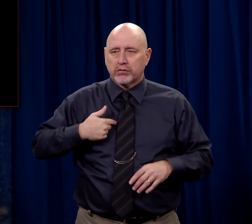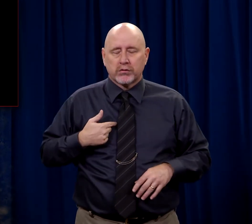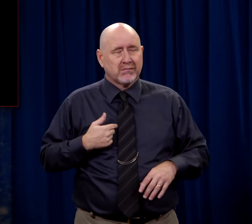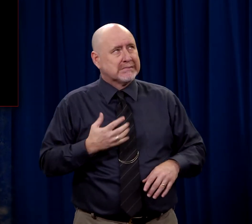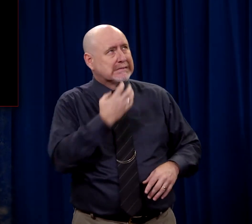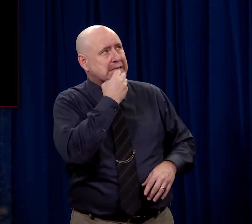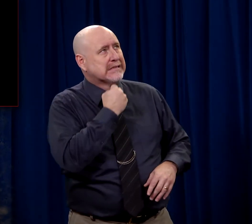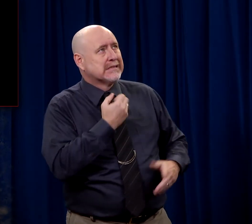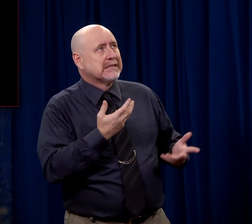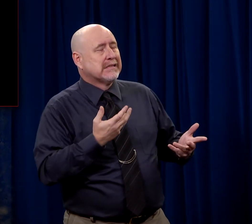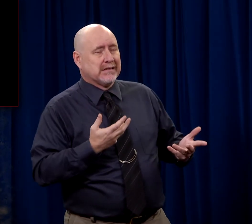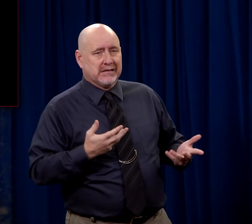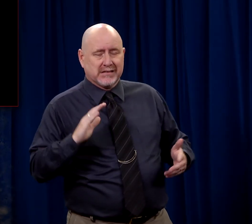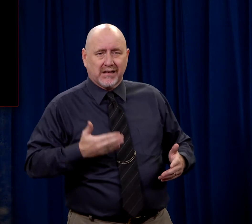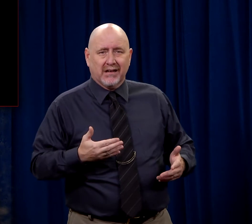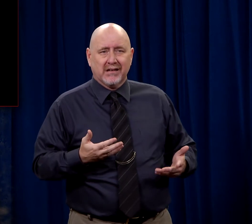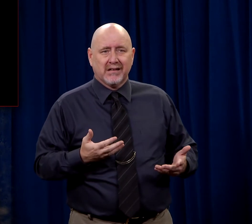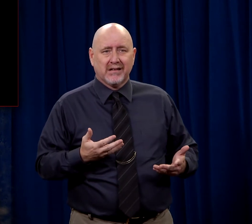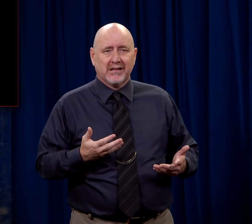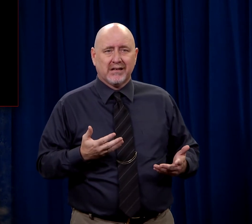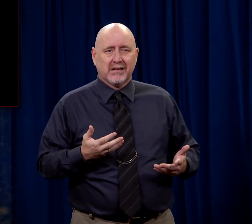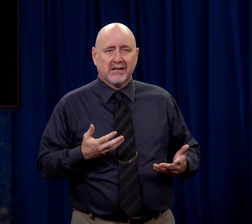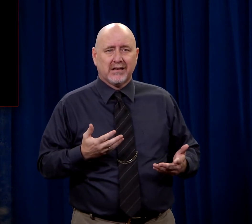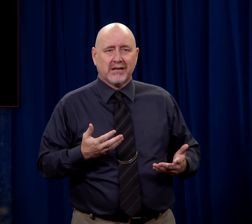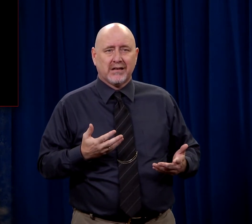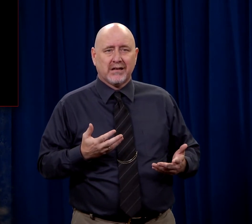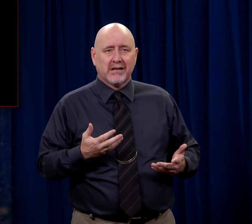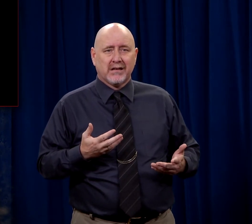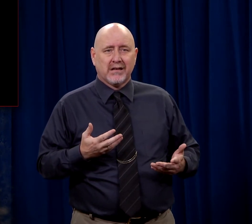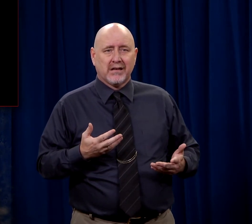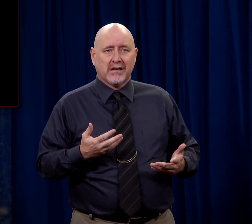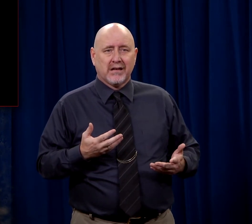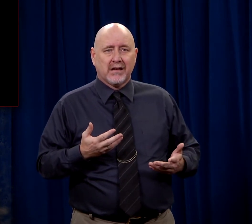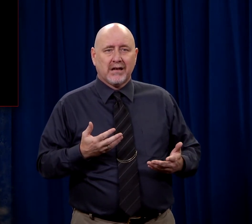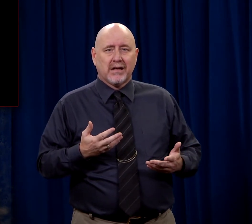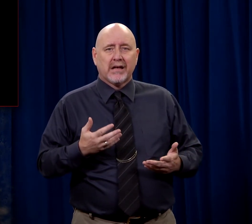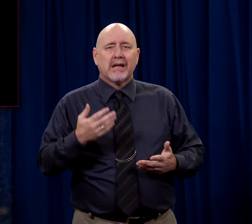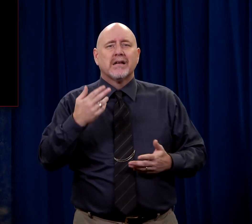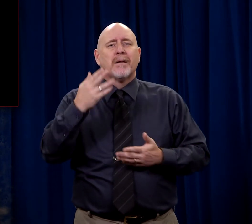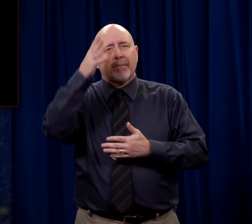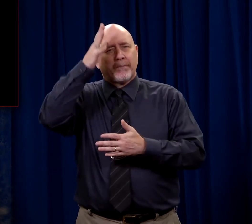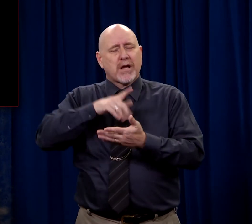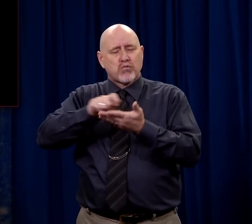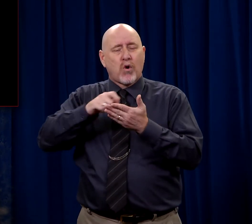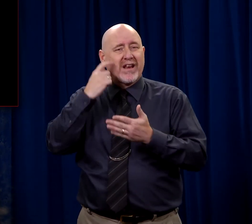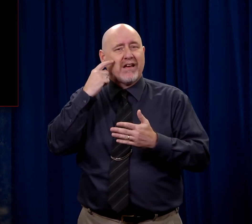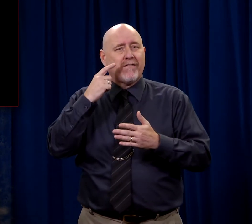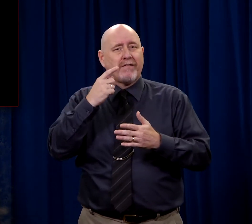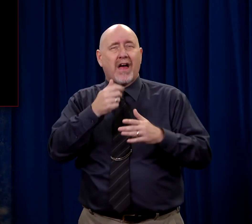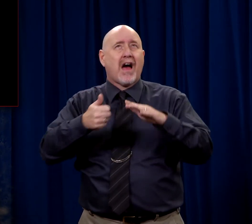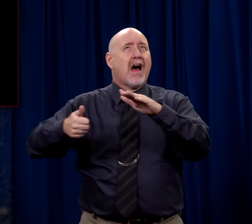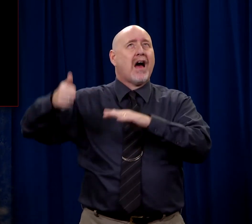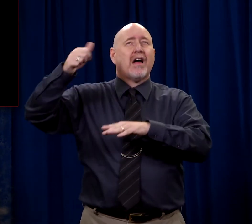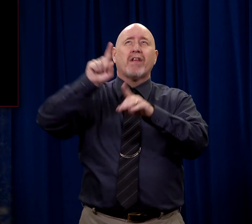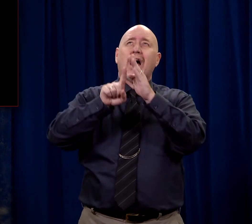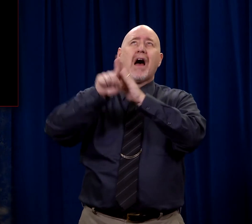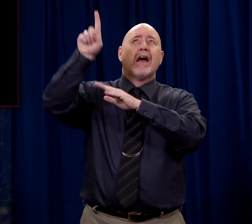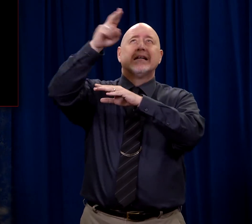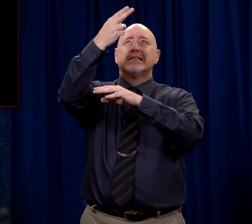about the danger. He's her Son. Kipling wrote, If I were hanged on the highest hill, O Mother of Mine,